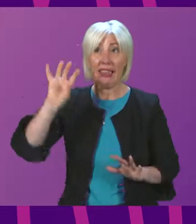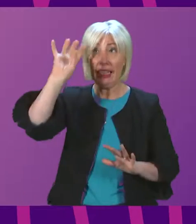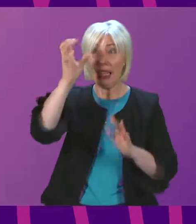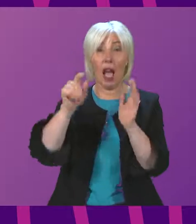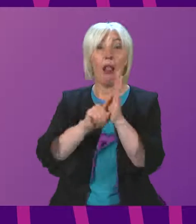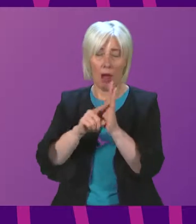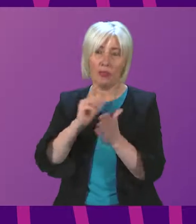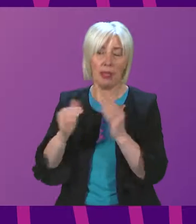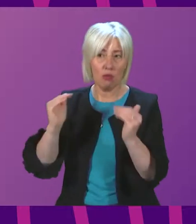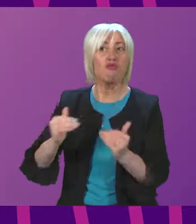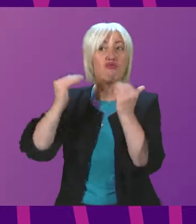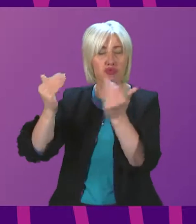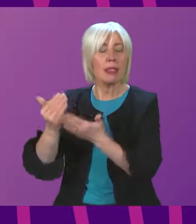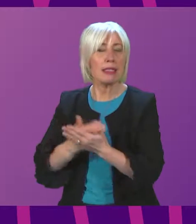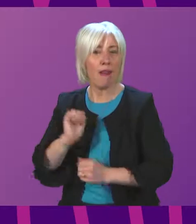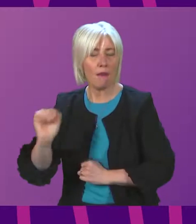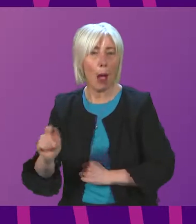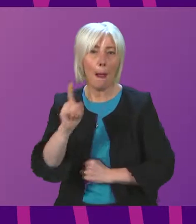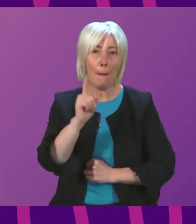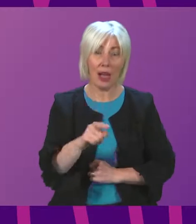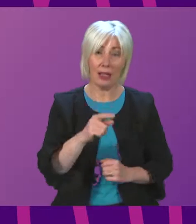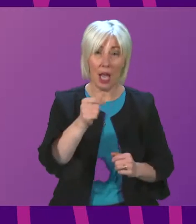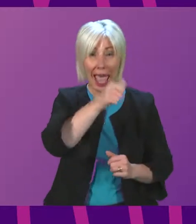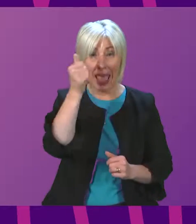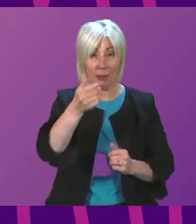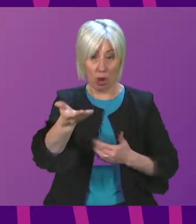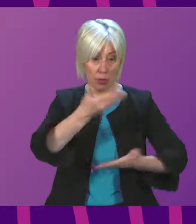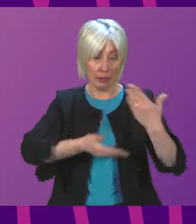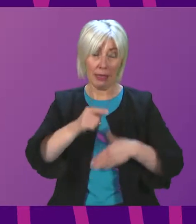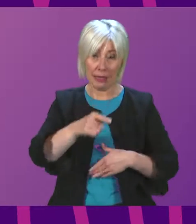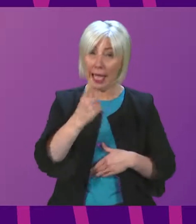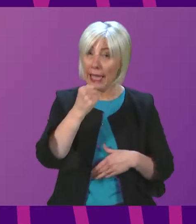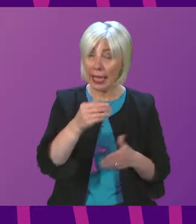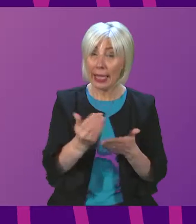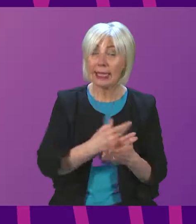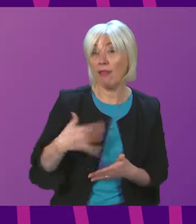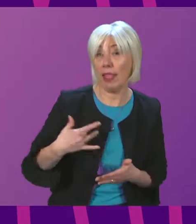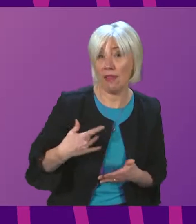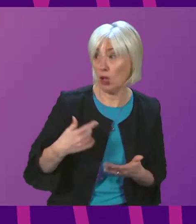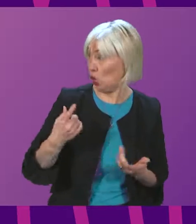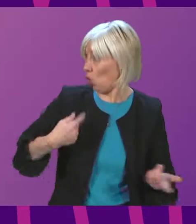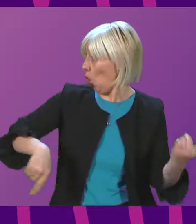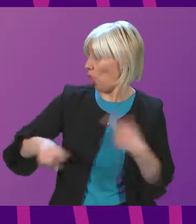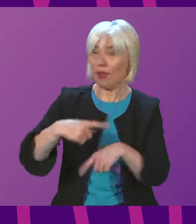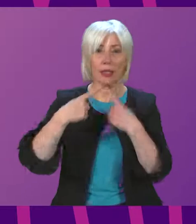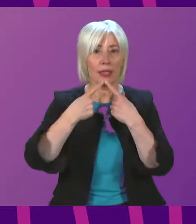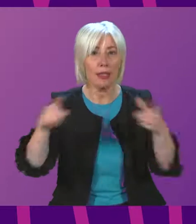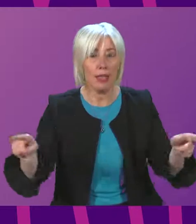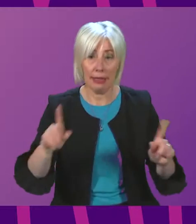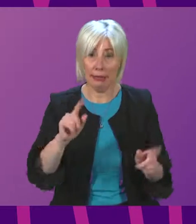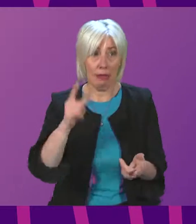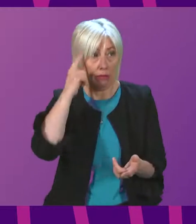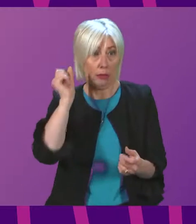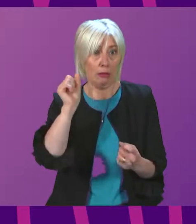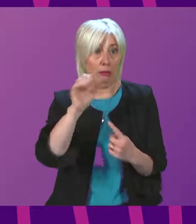from the experts that have told us that this potentially could save lives and therefore the message from all of us, I would have thought, first and